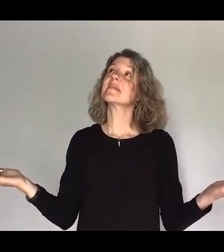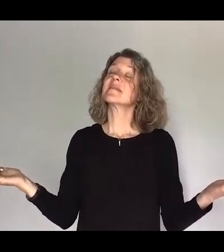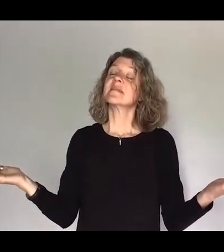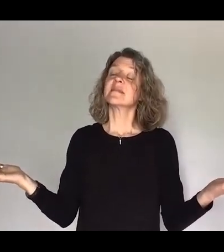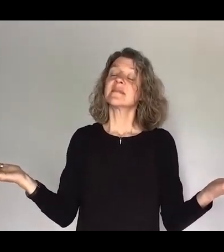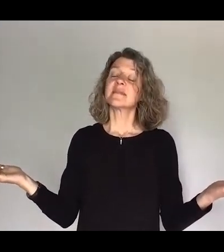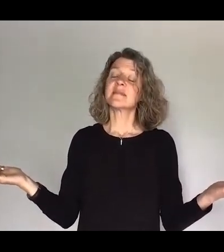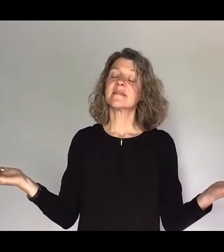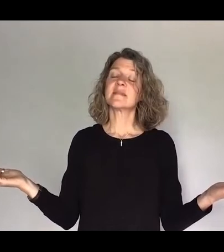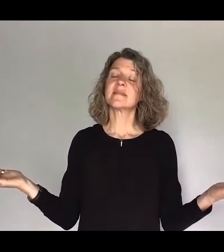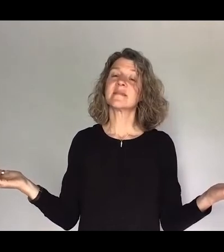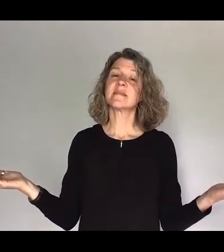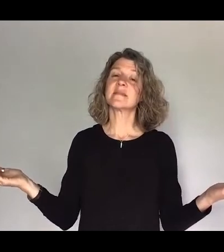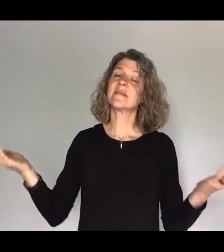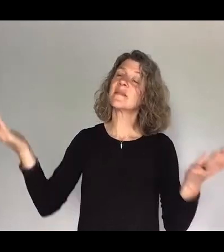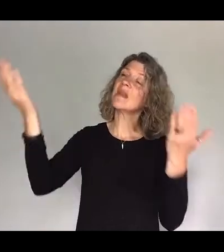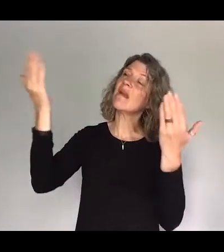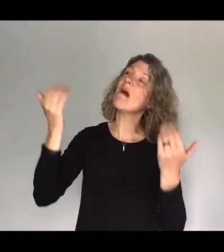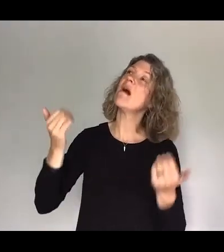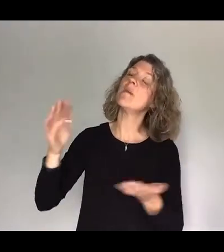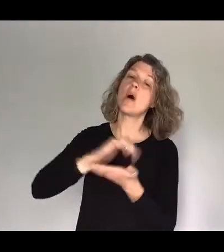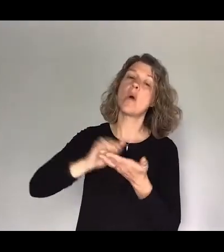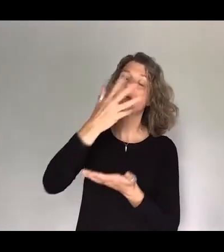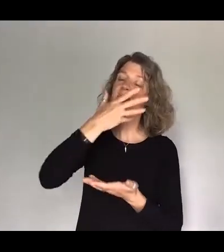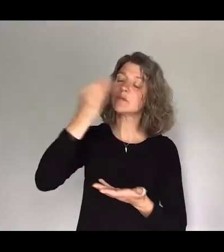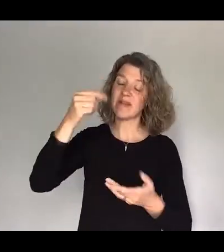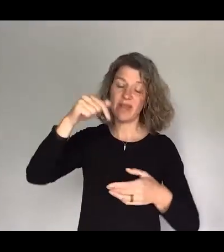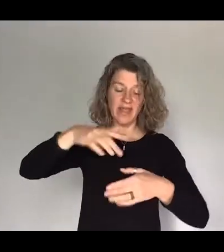come Holy Spirit into this space into wherever people are watching online